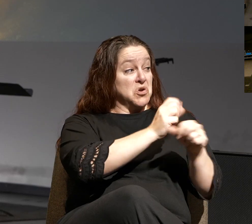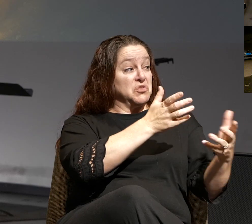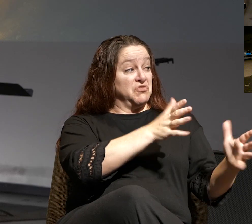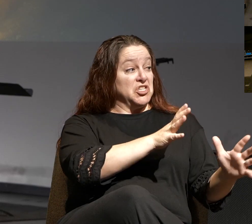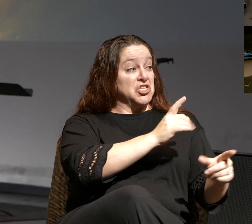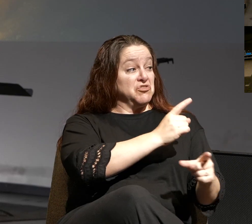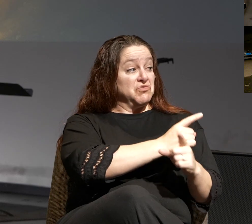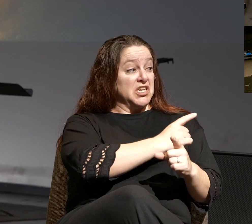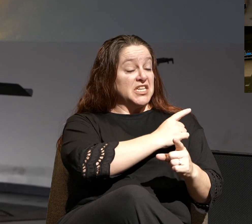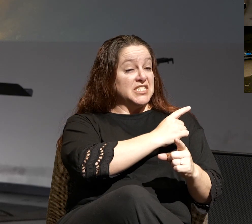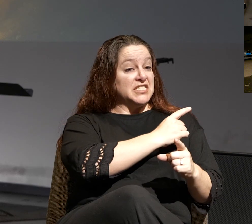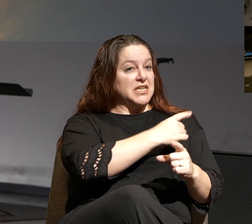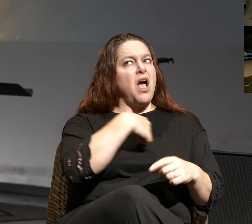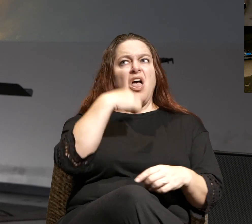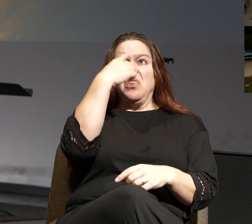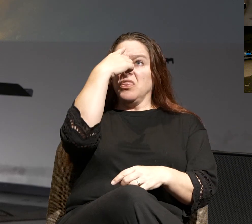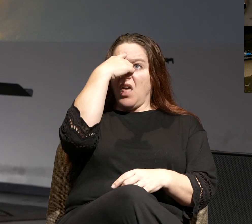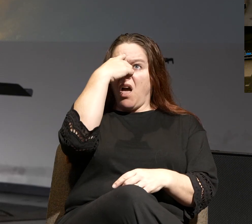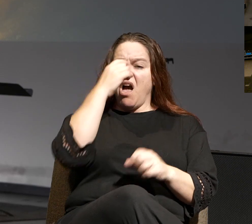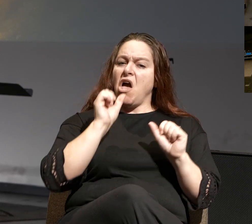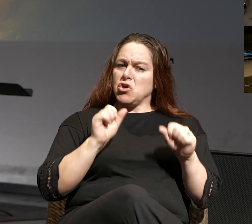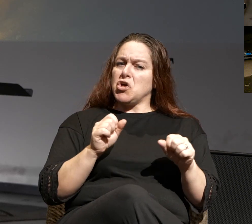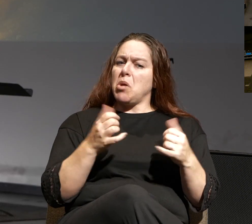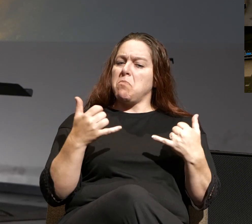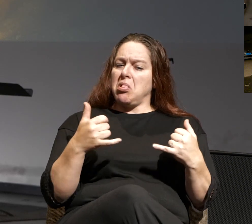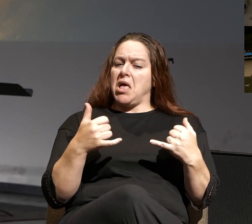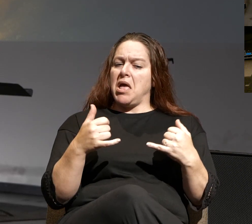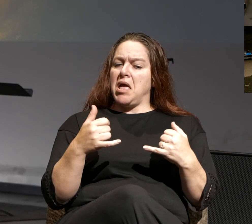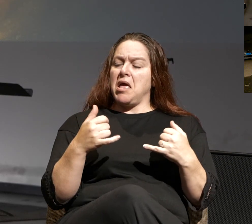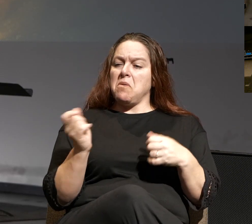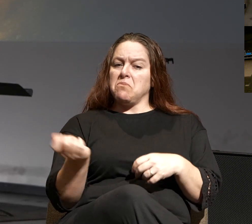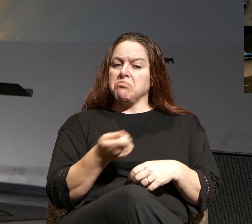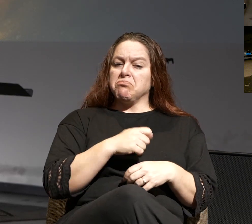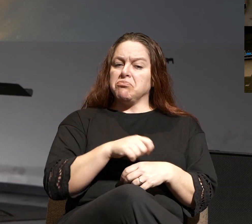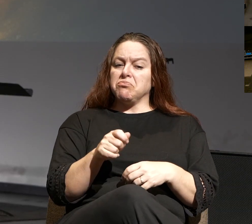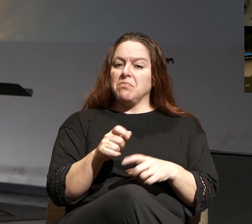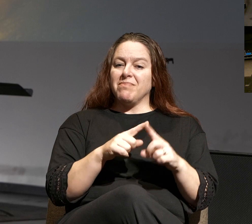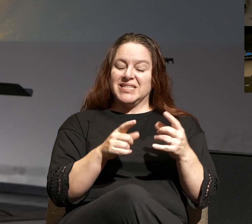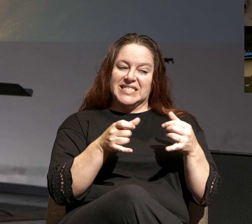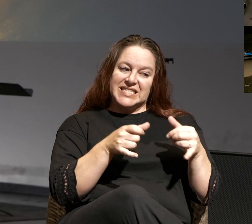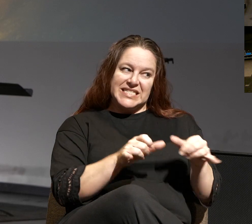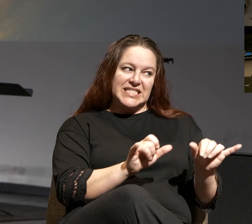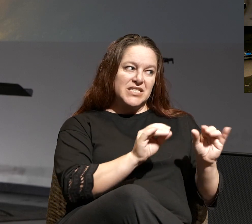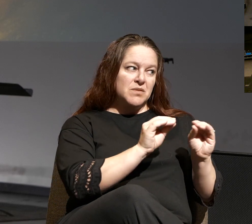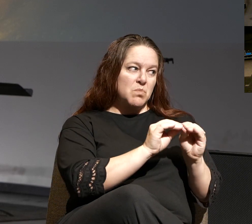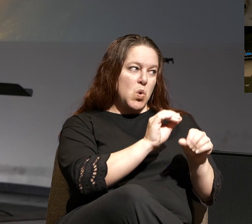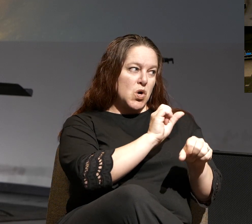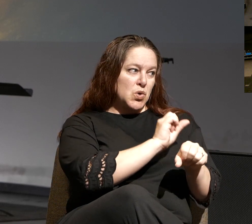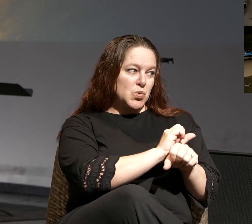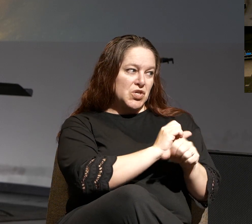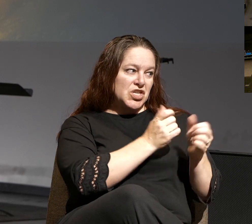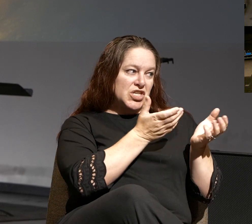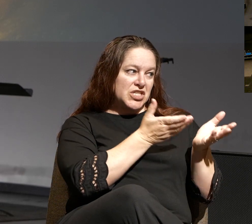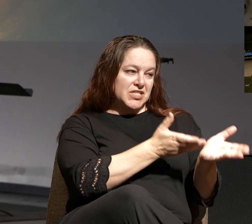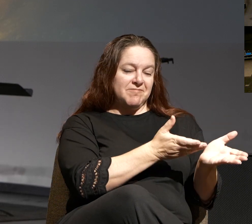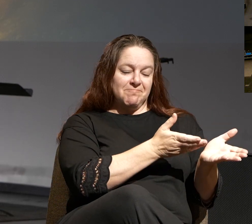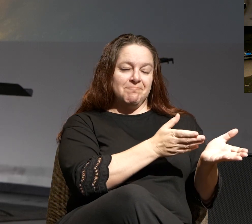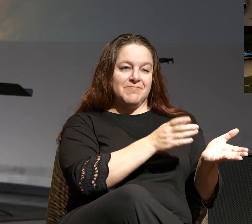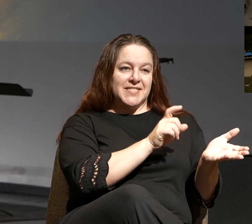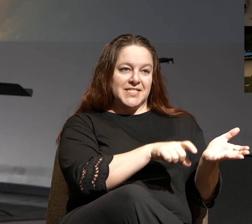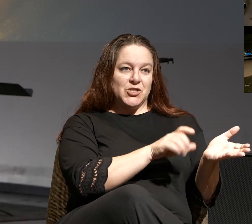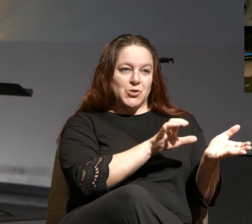and I thought I could get away with playing some ping-pong, there was still more work to be done.